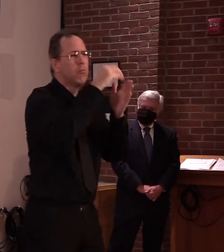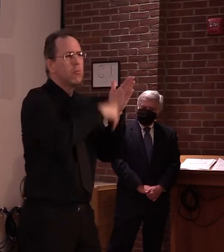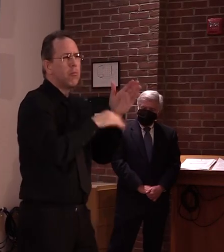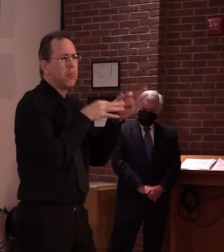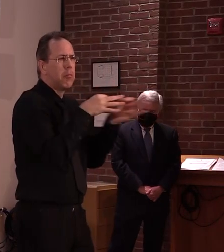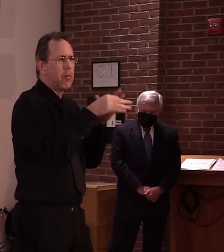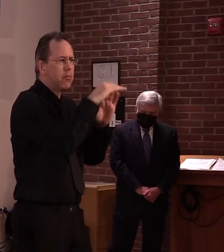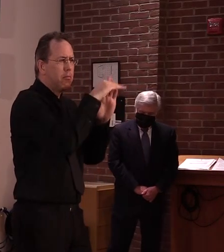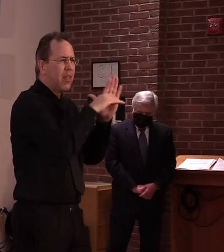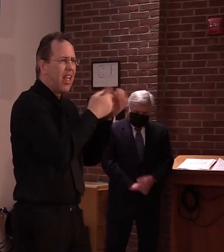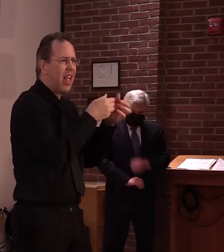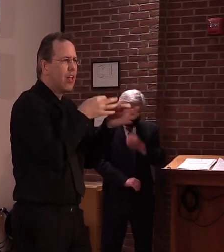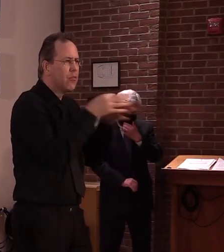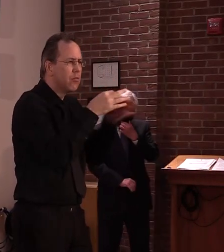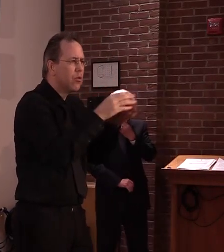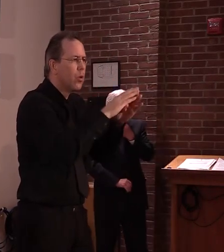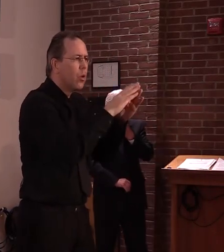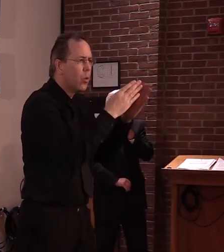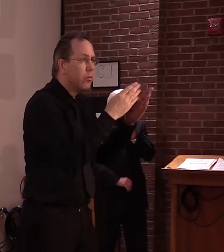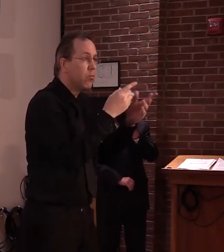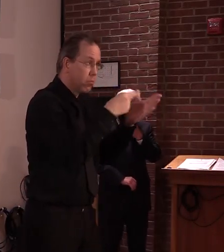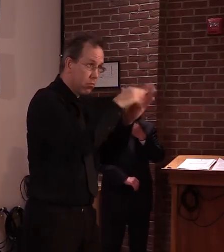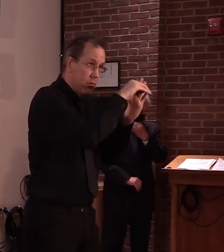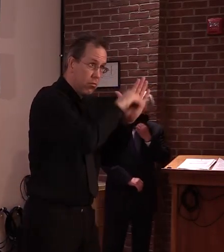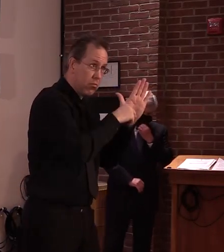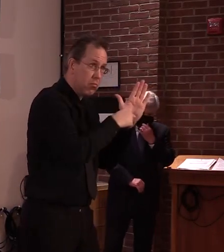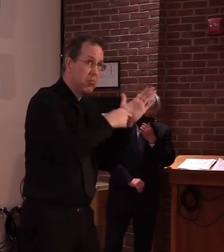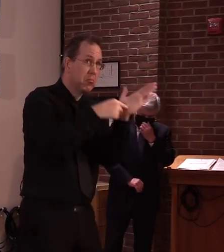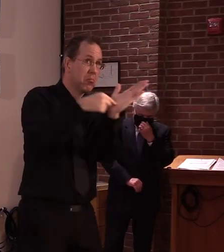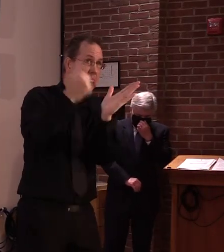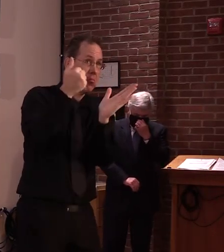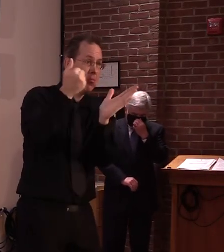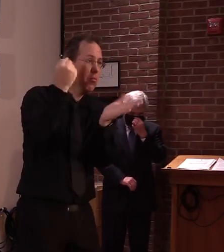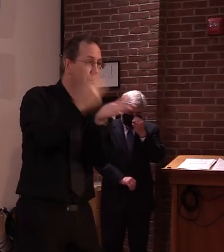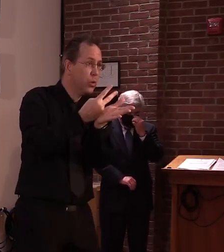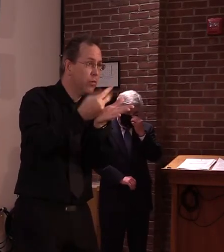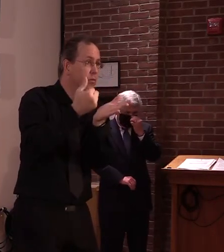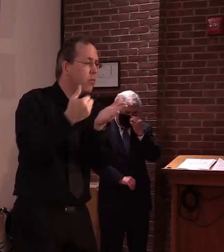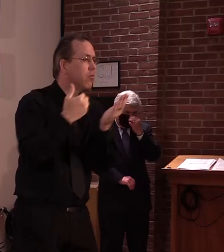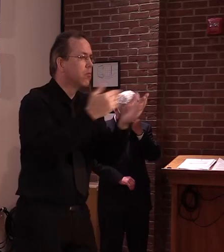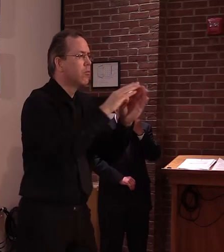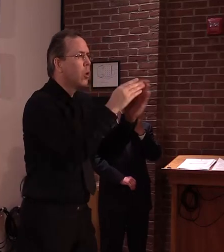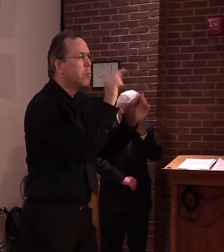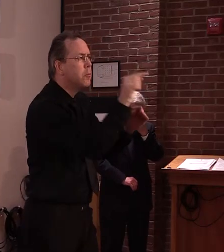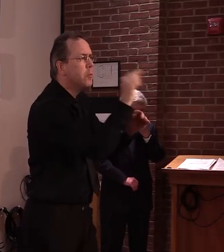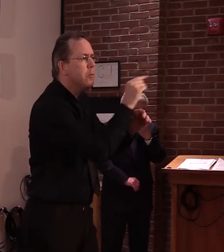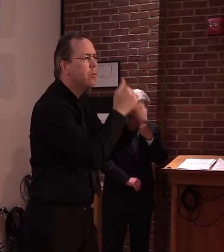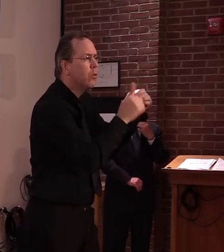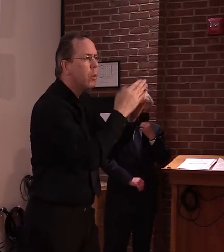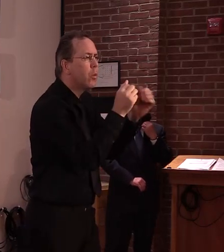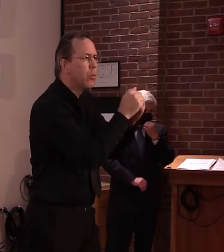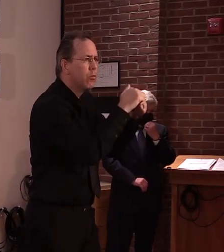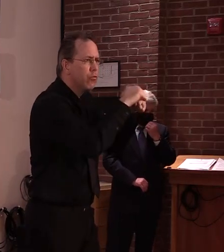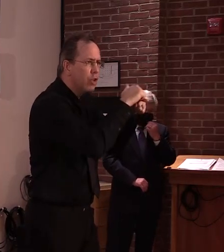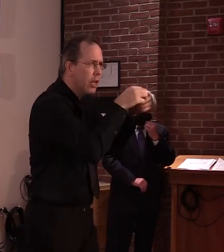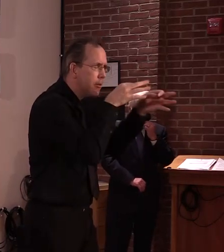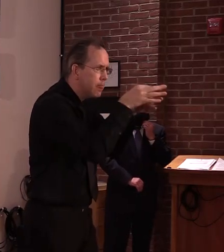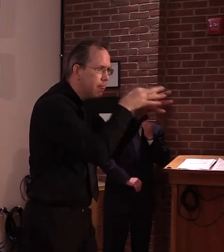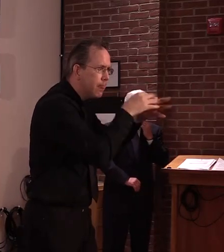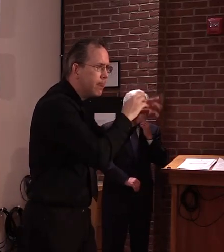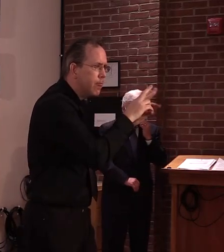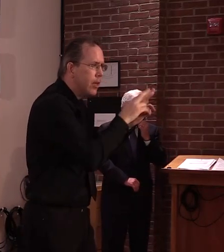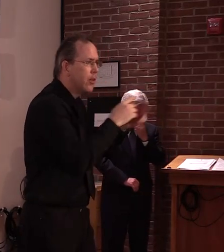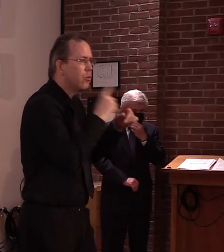prevent or help the employee in many respects from contracting the virus. We